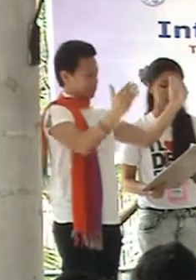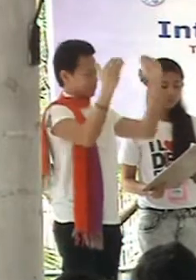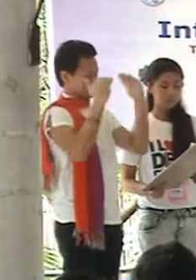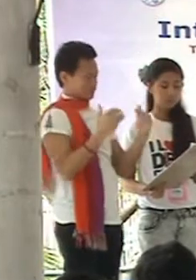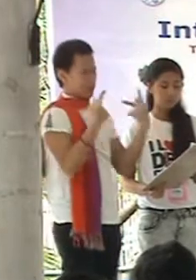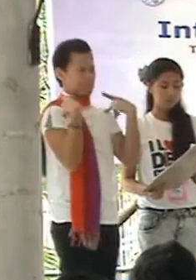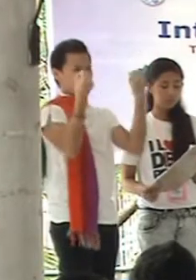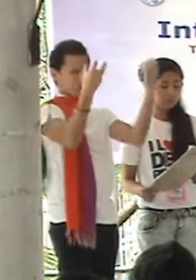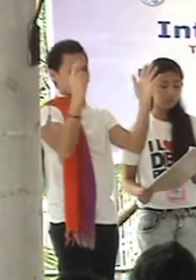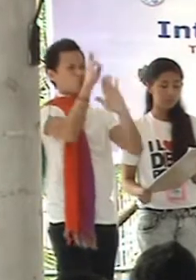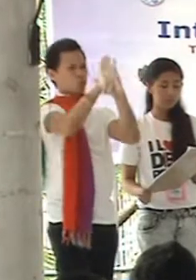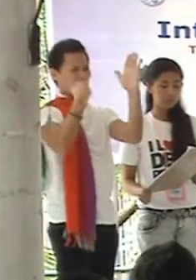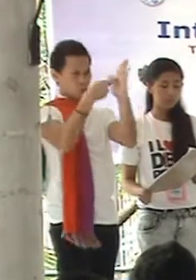also the coordinator of the